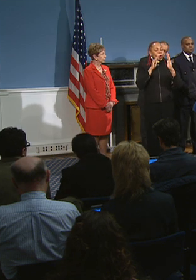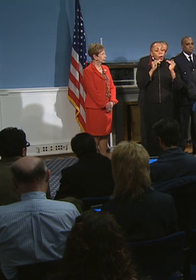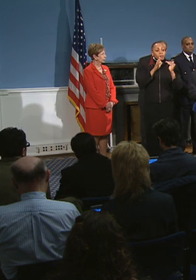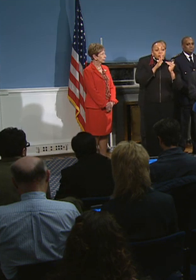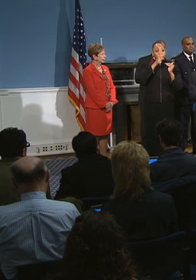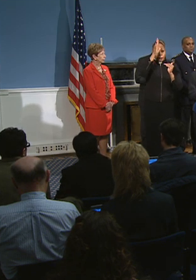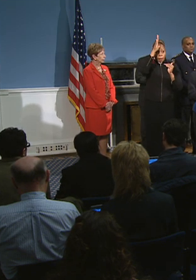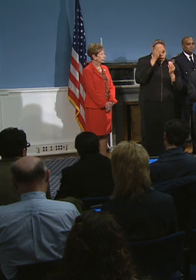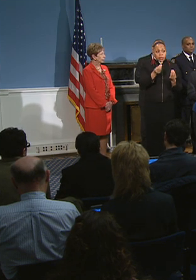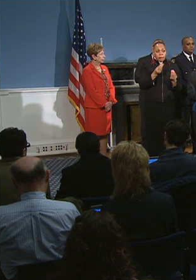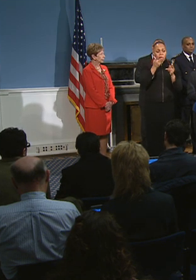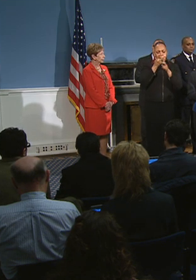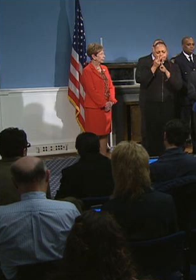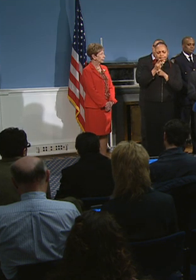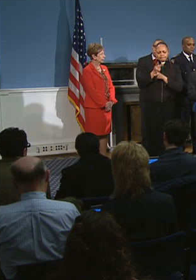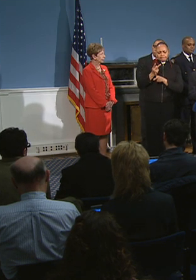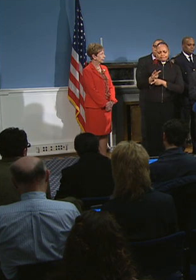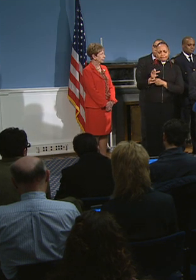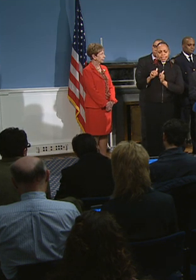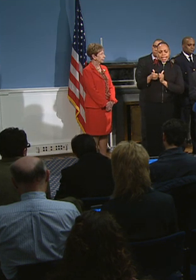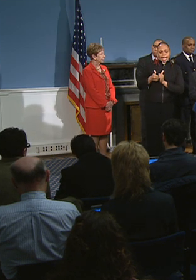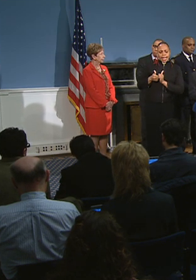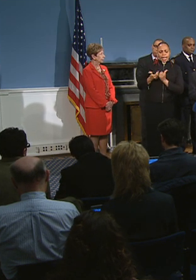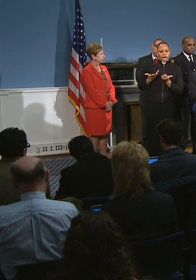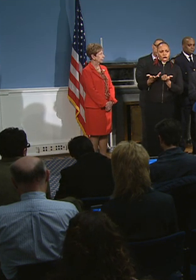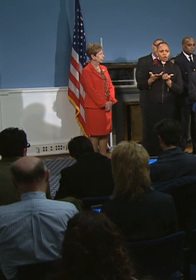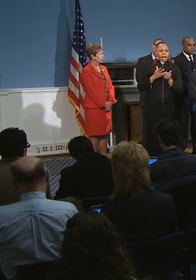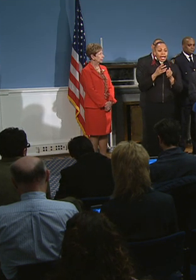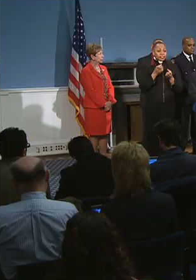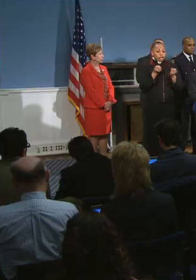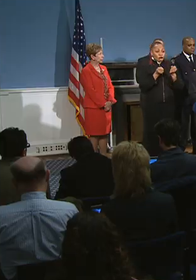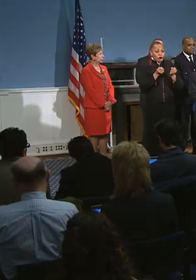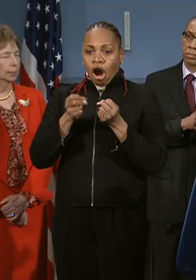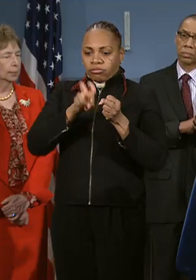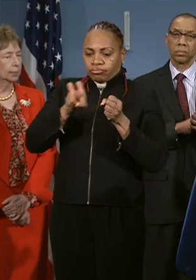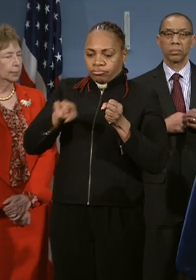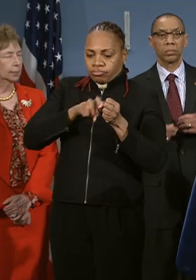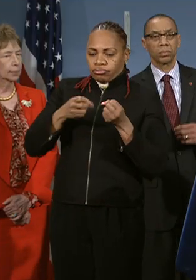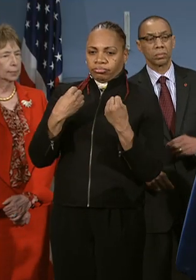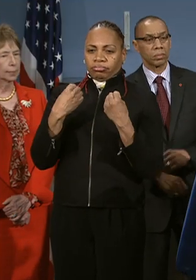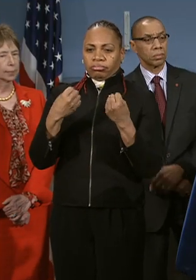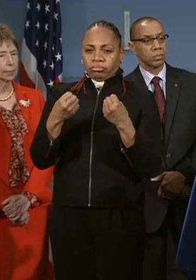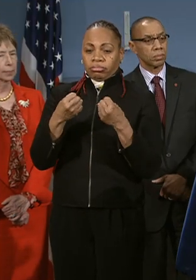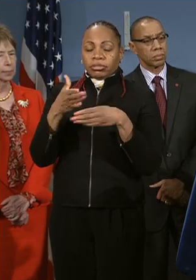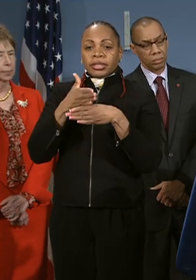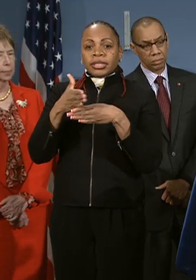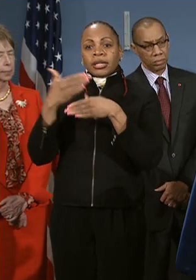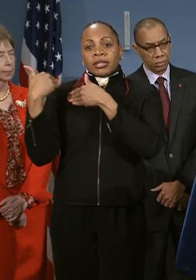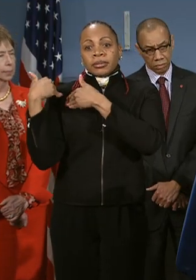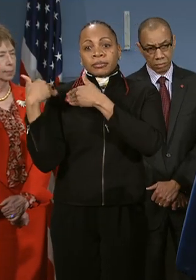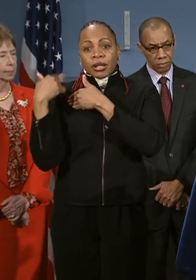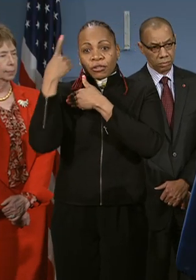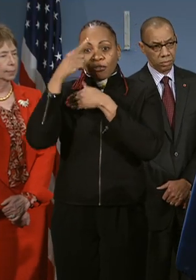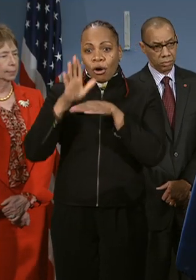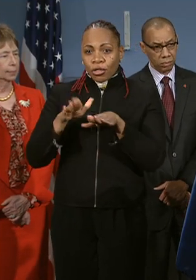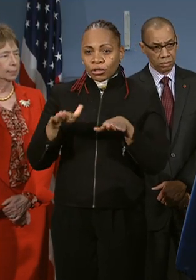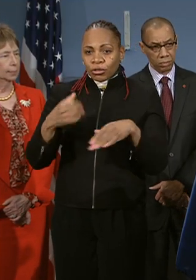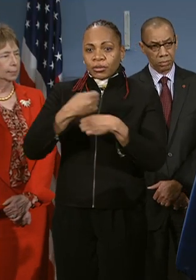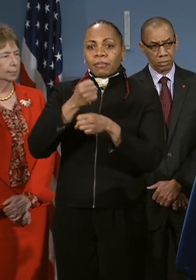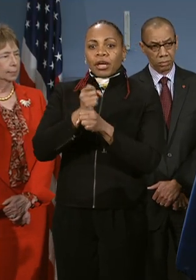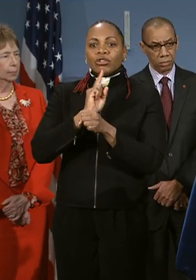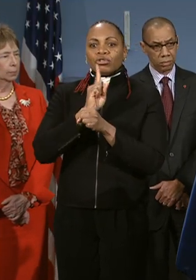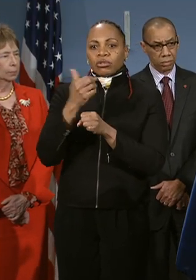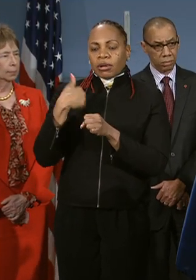out ways to carpool or to share responsibilities of taking the kids and making sure that they have their Metro